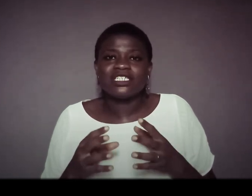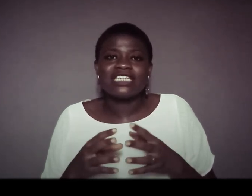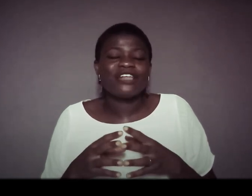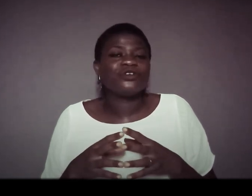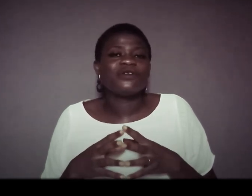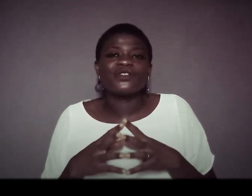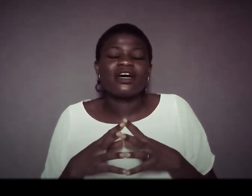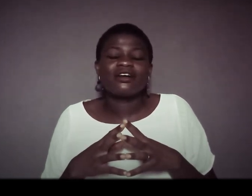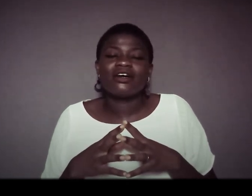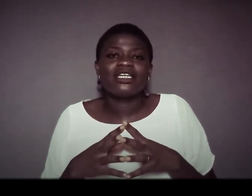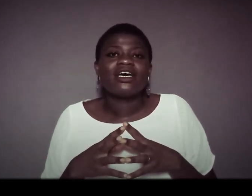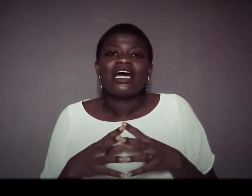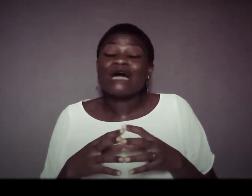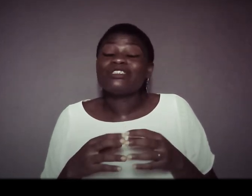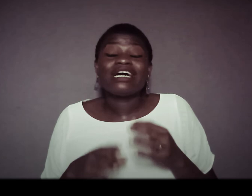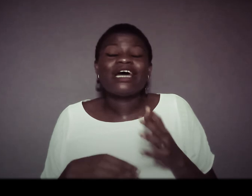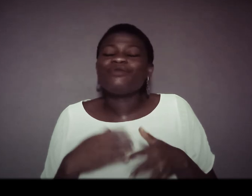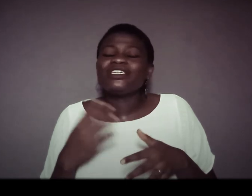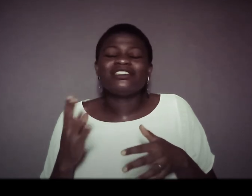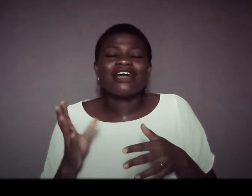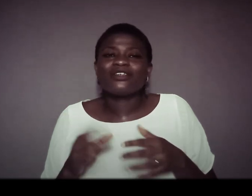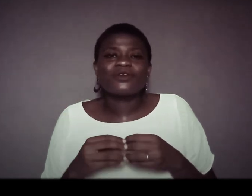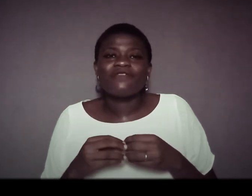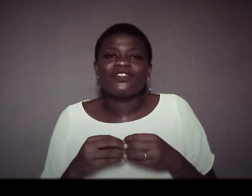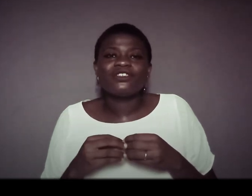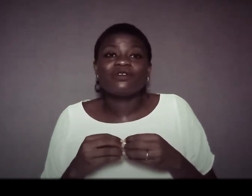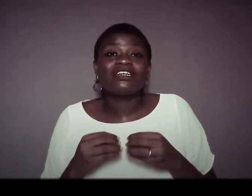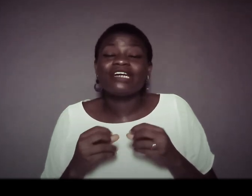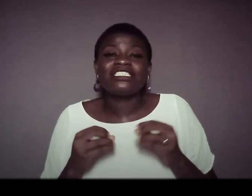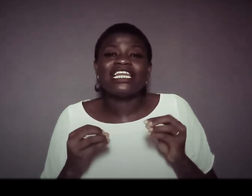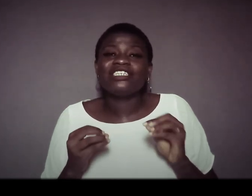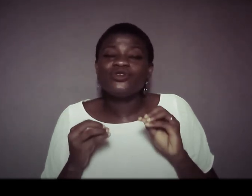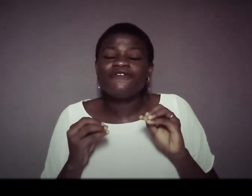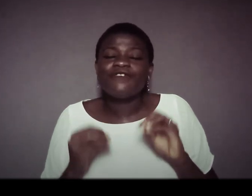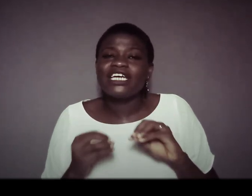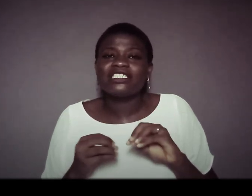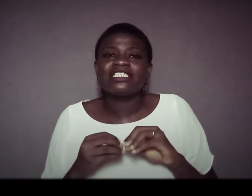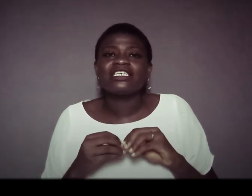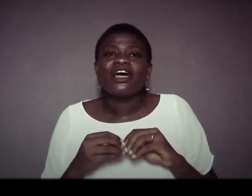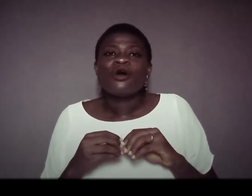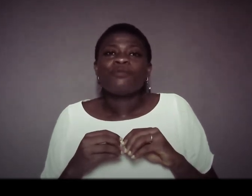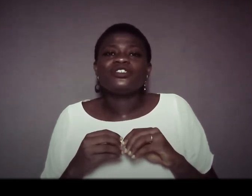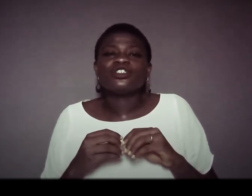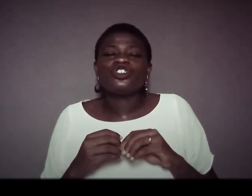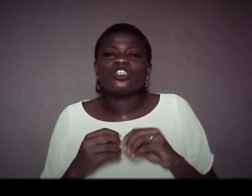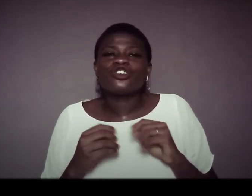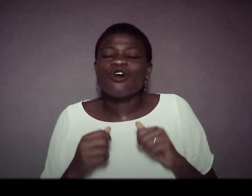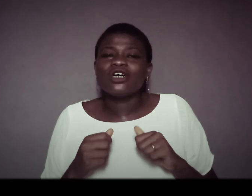it i know there was uh god that will be in our subsequent video there was a great challenge we faced but it was just god